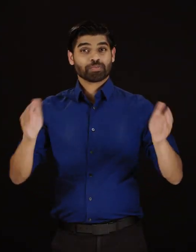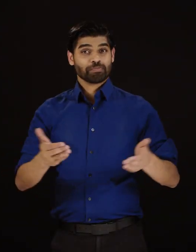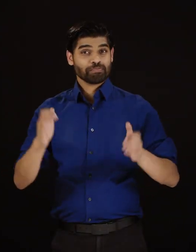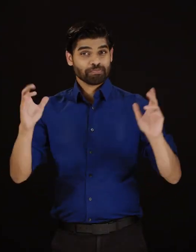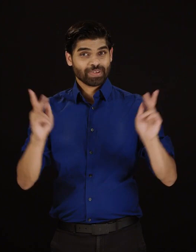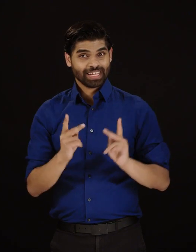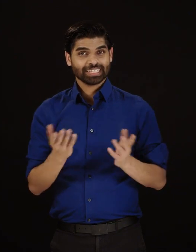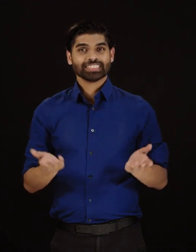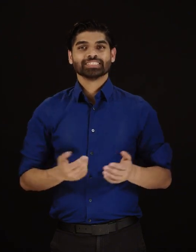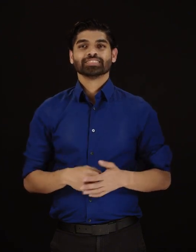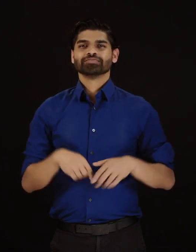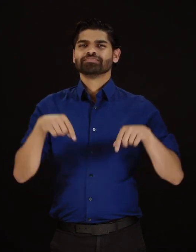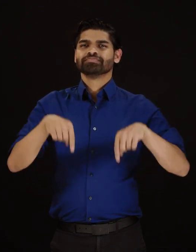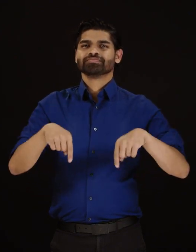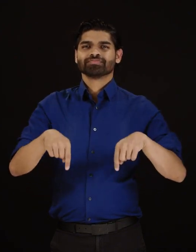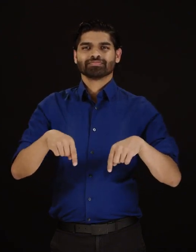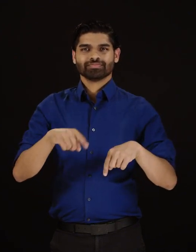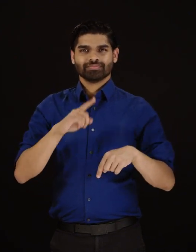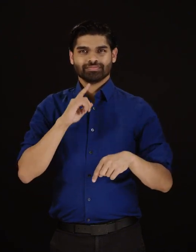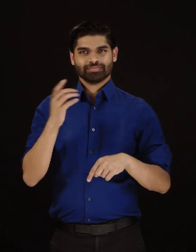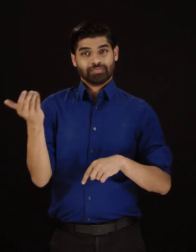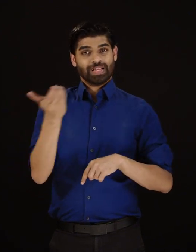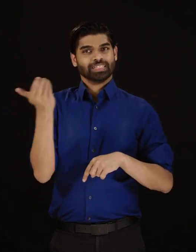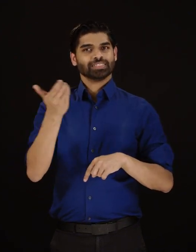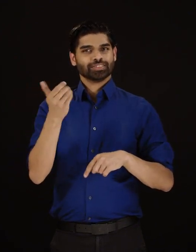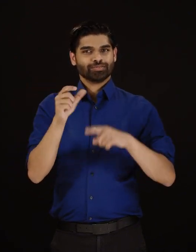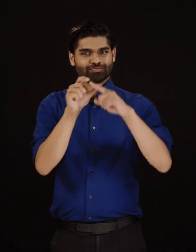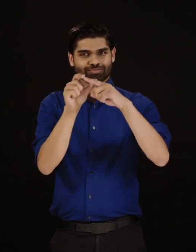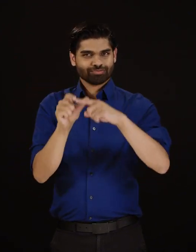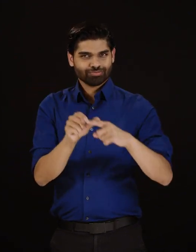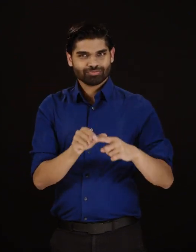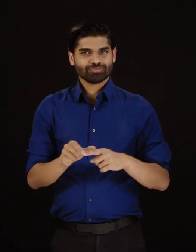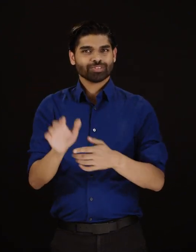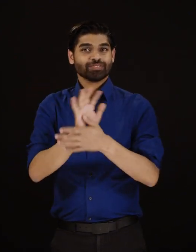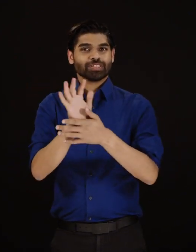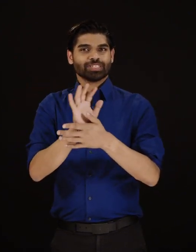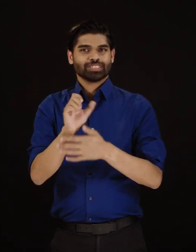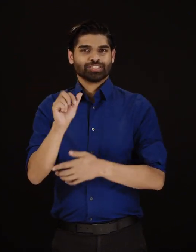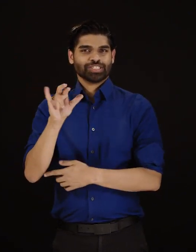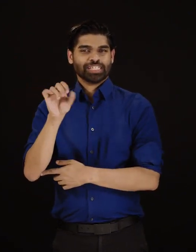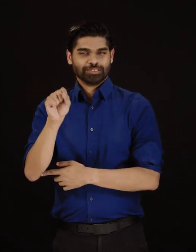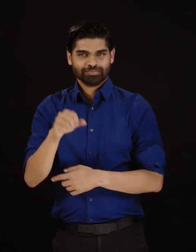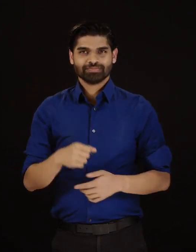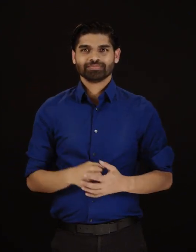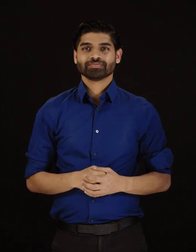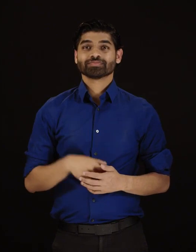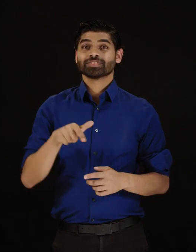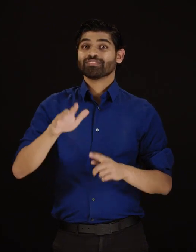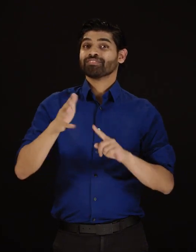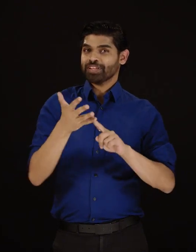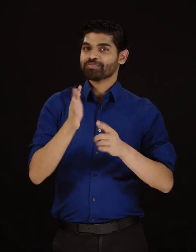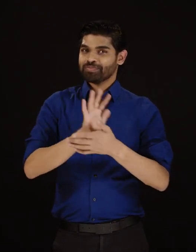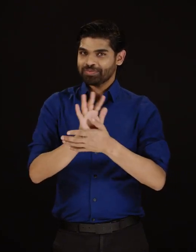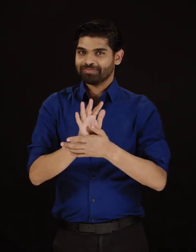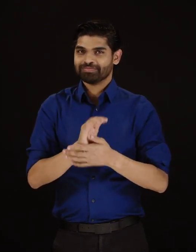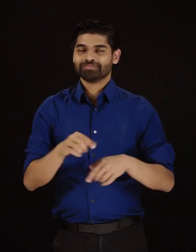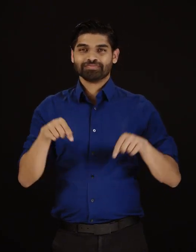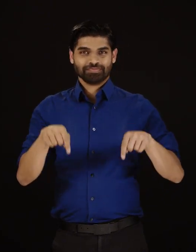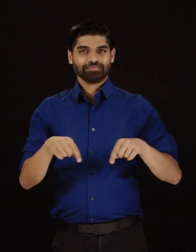Welcome back. This is the fifth video of the Wireless Terminology video series. This video series is designed to support